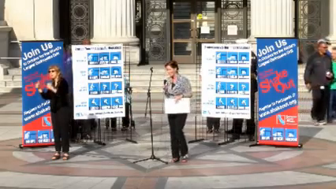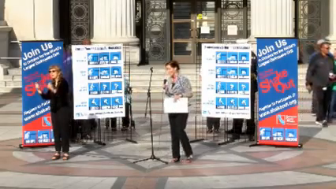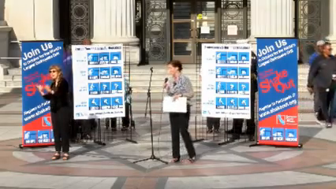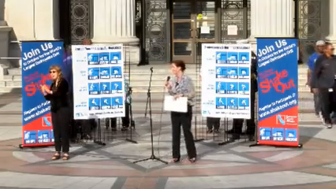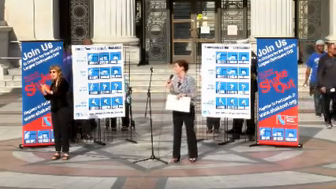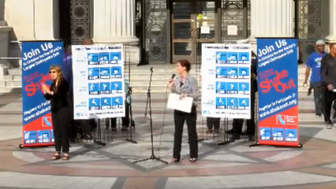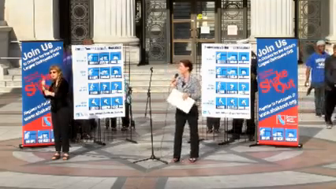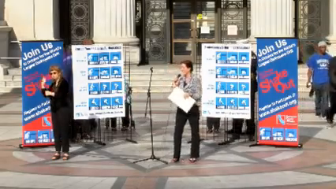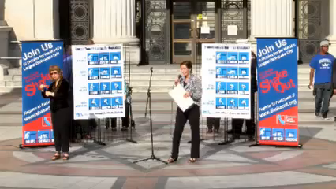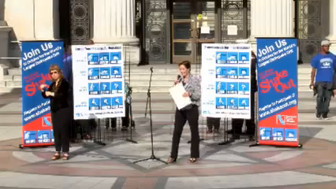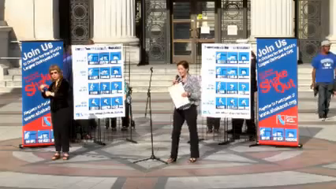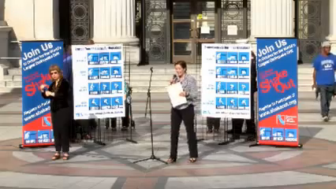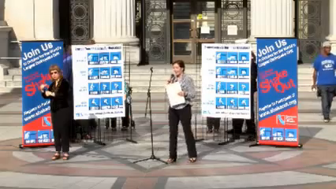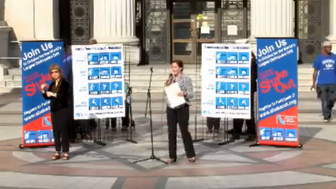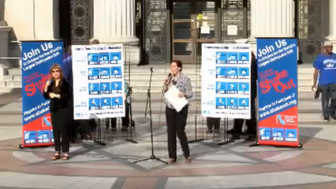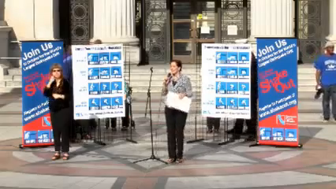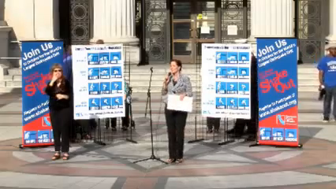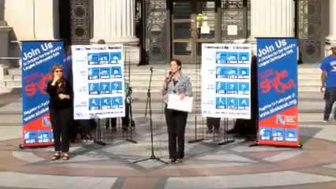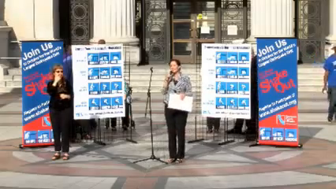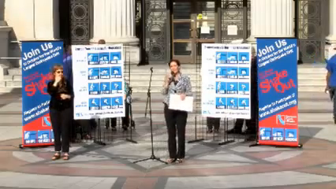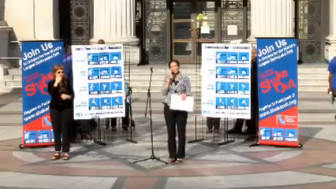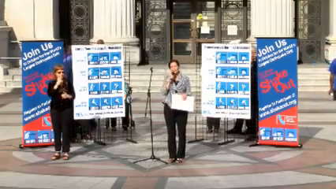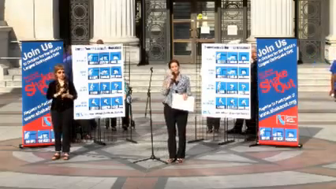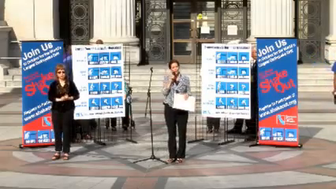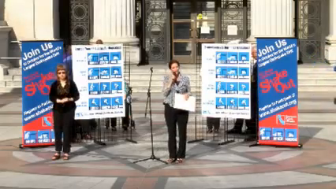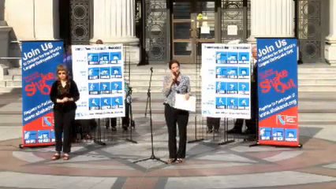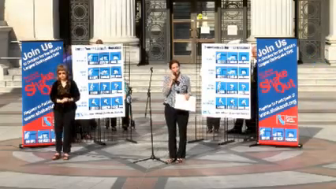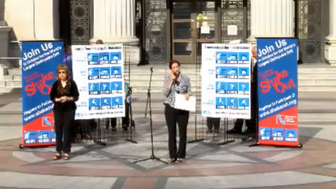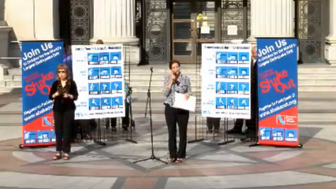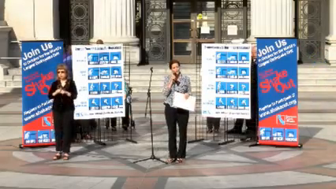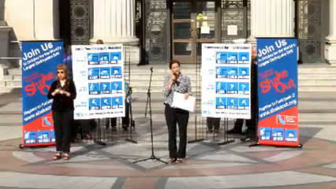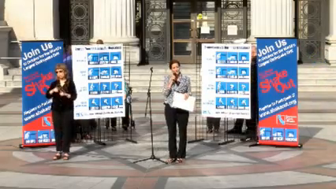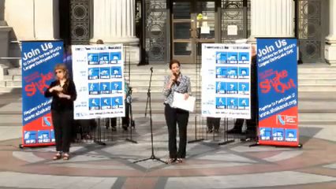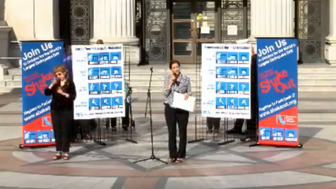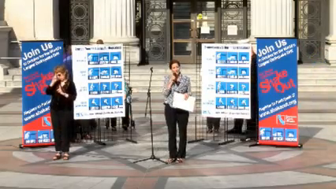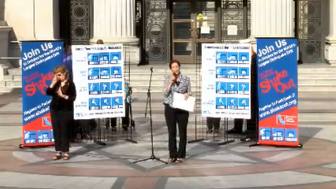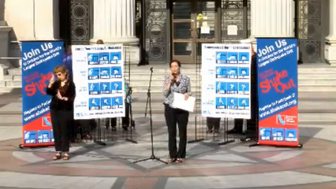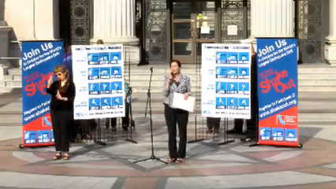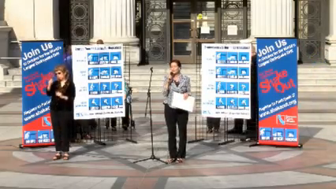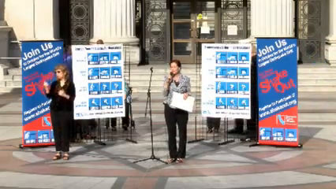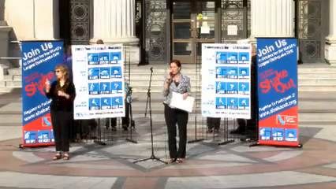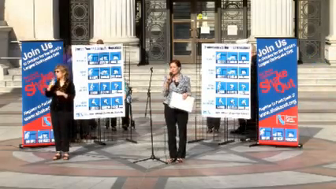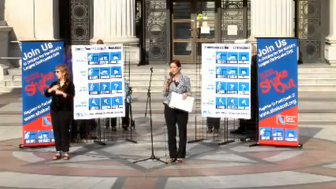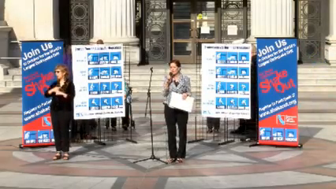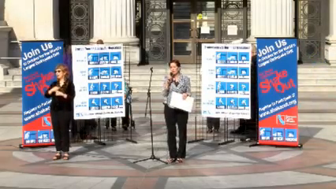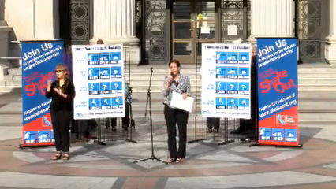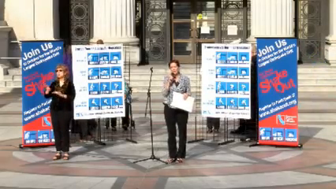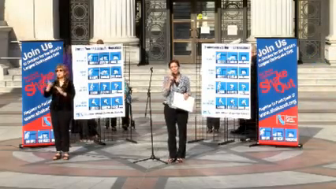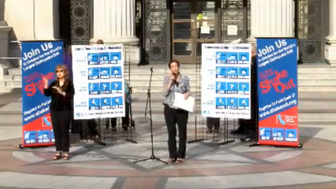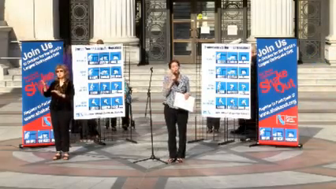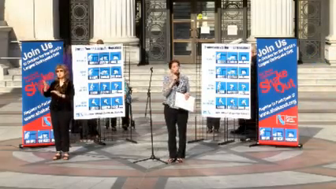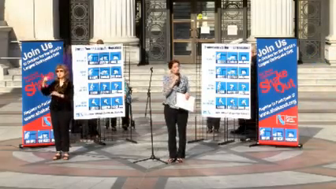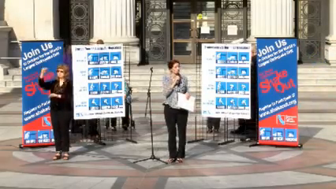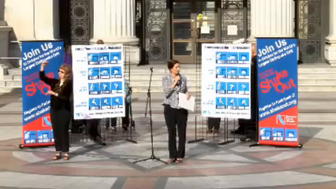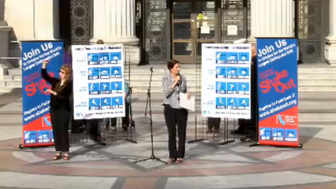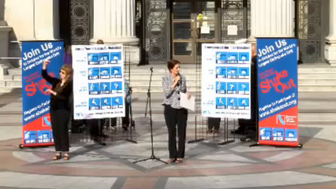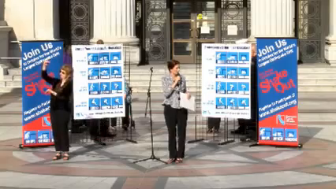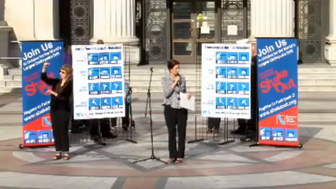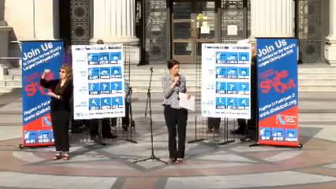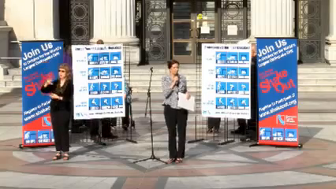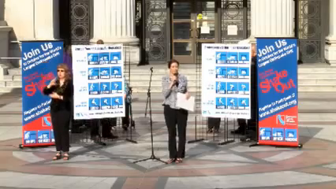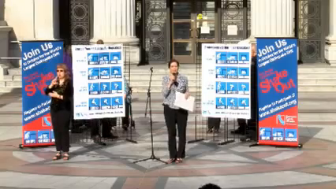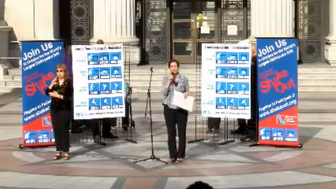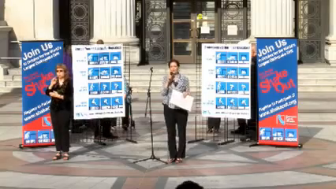it is also my honor to present today a resolution on behalf of the Oakland City